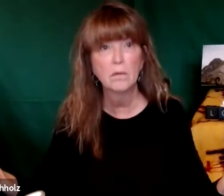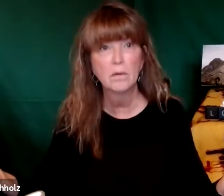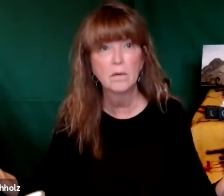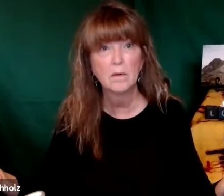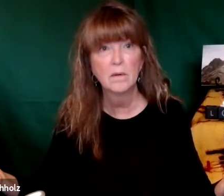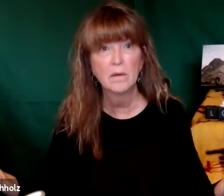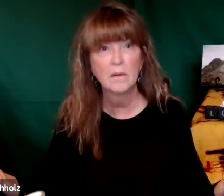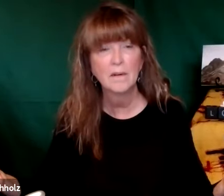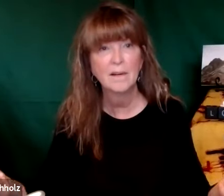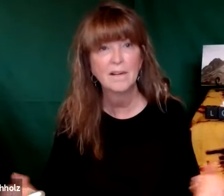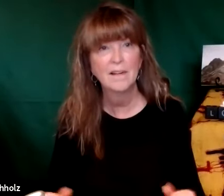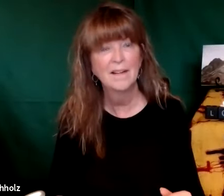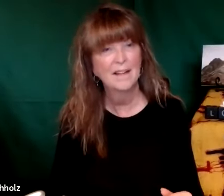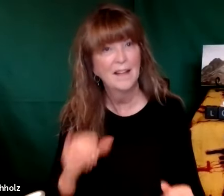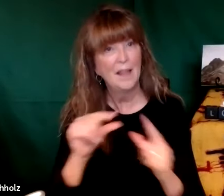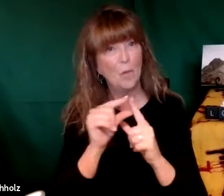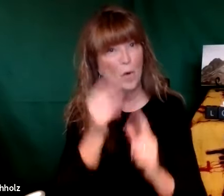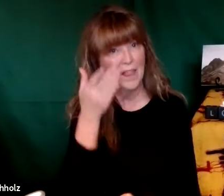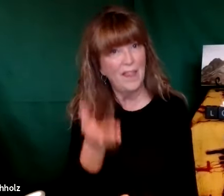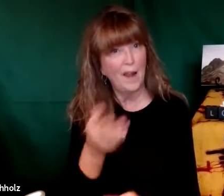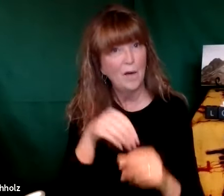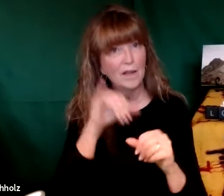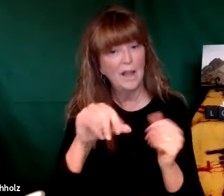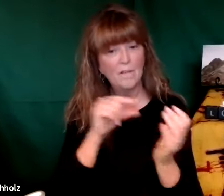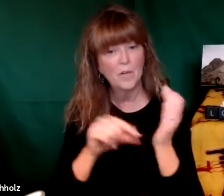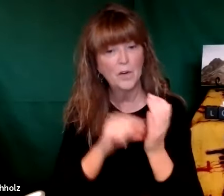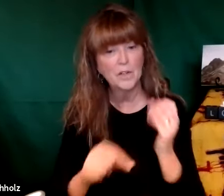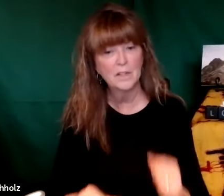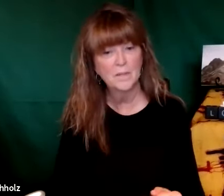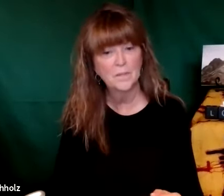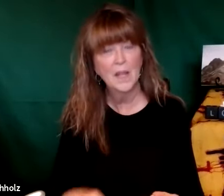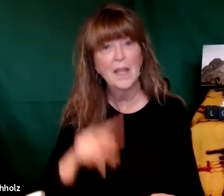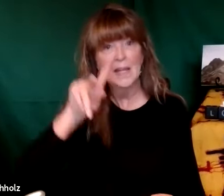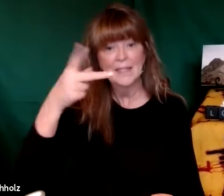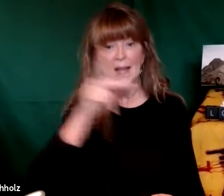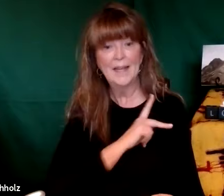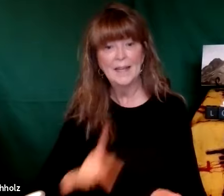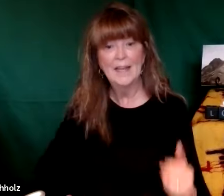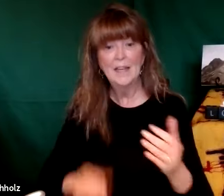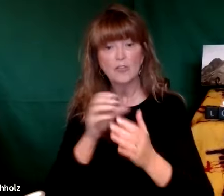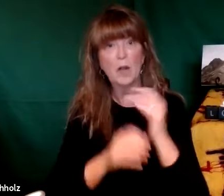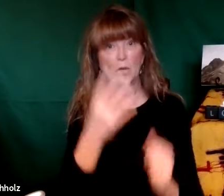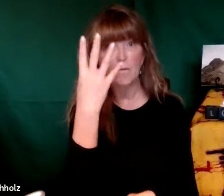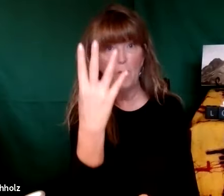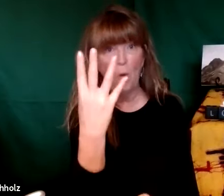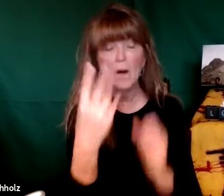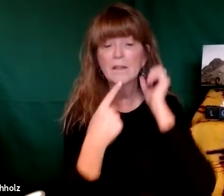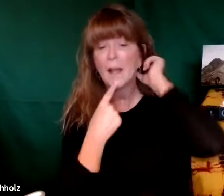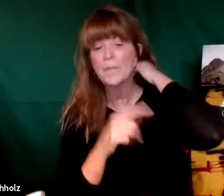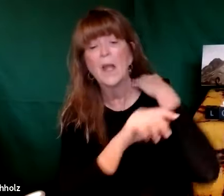and the fire did not consume the bush so that again was an example of HINE in Kings